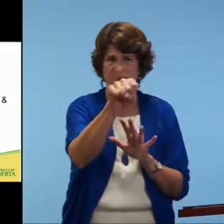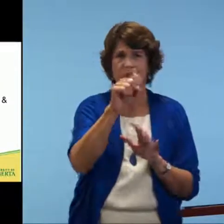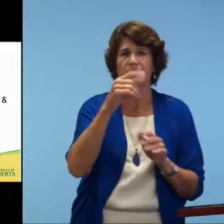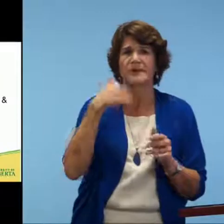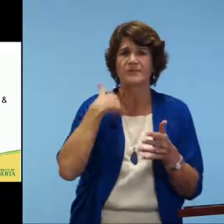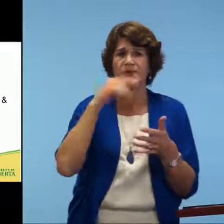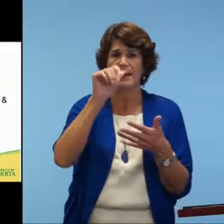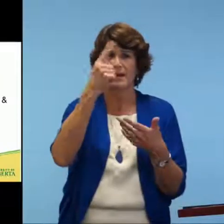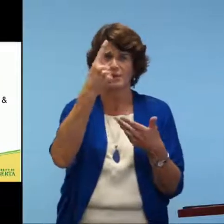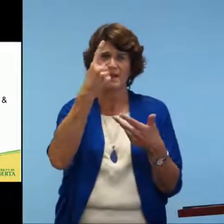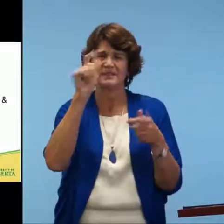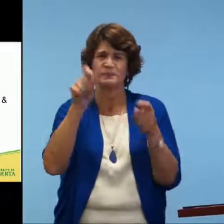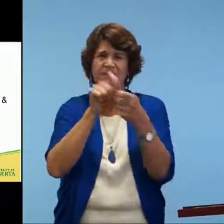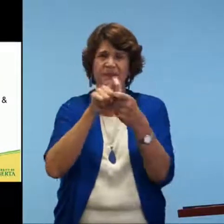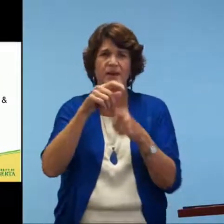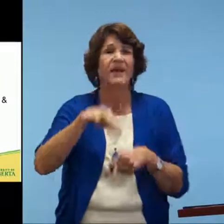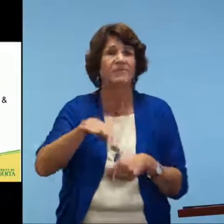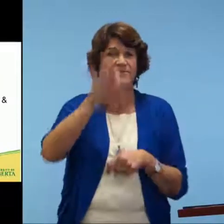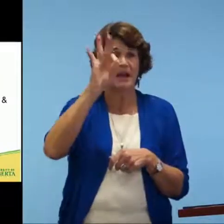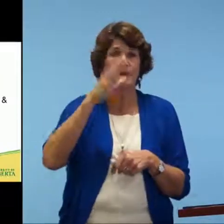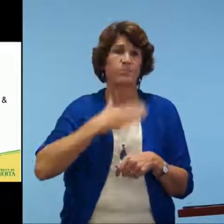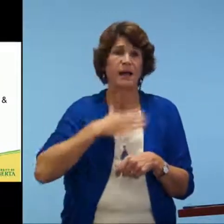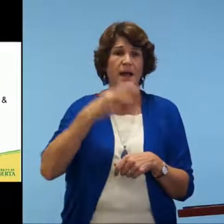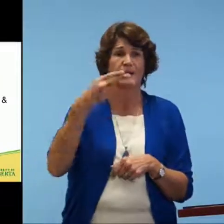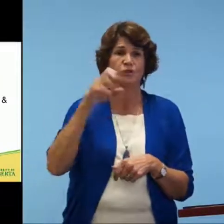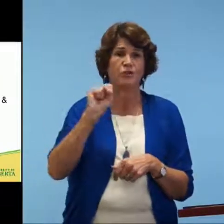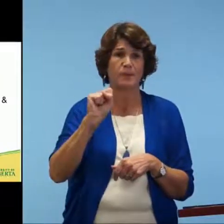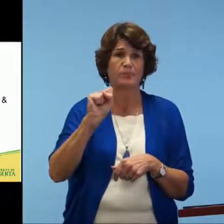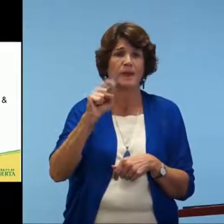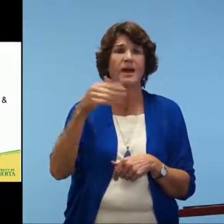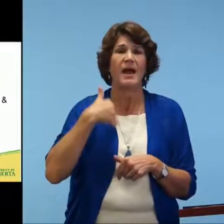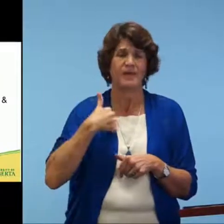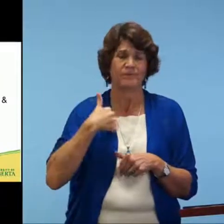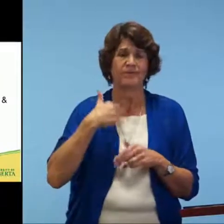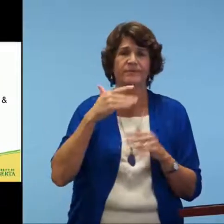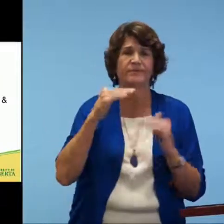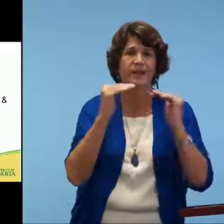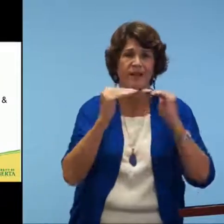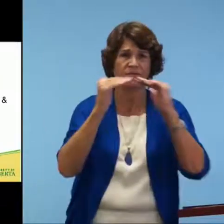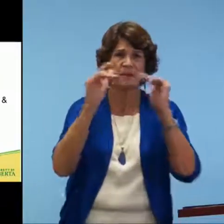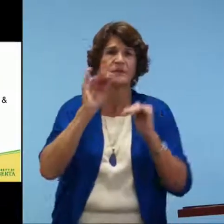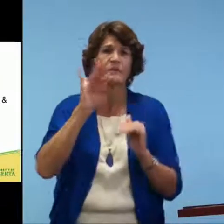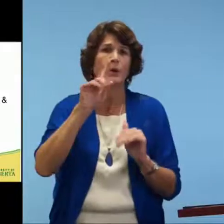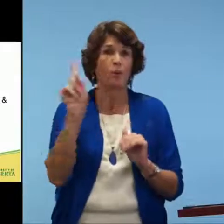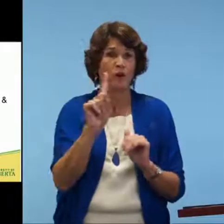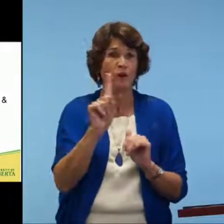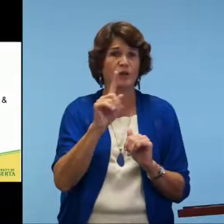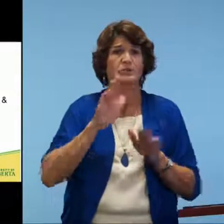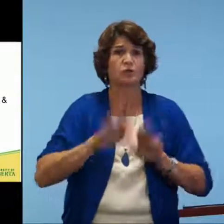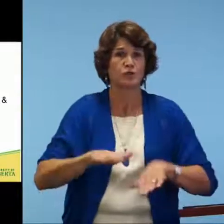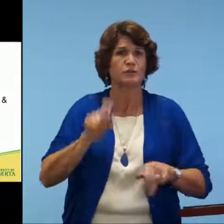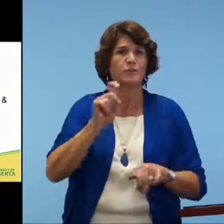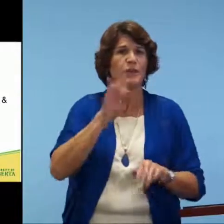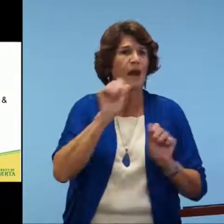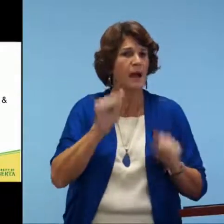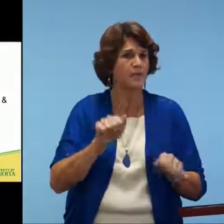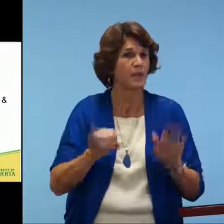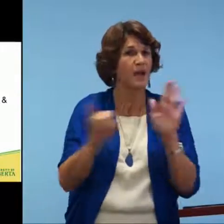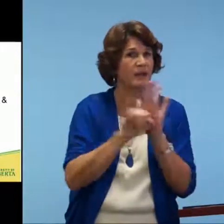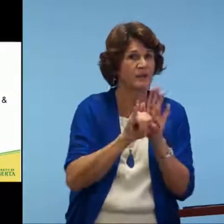Yes. There is one specific that's called Find My Handshake. And it has various levels where